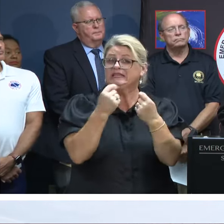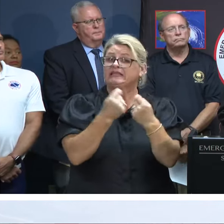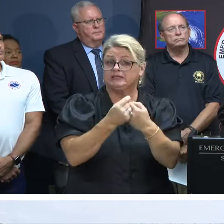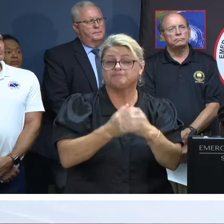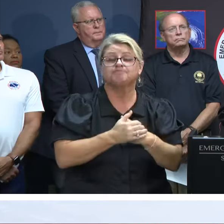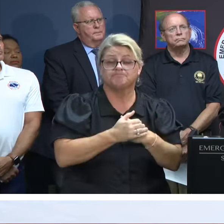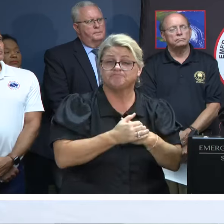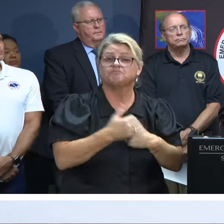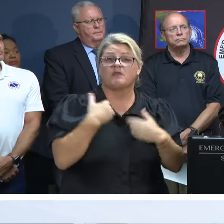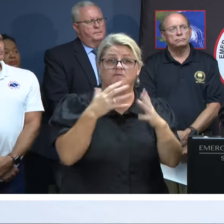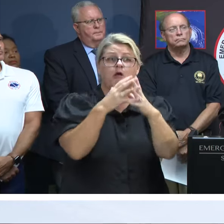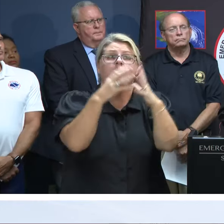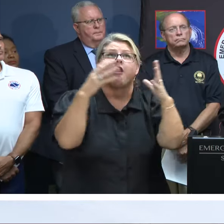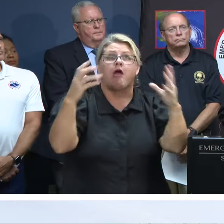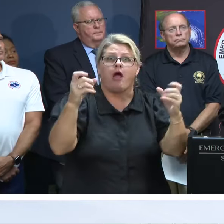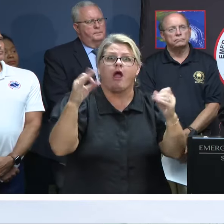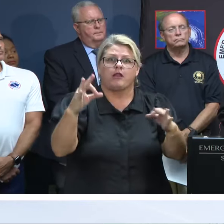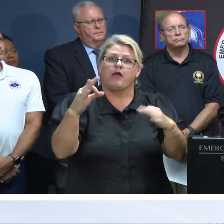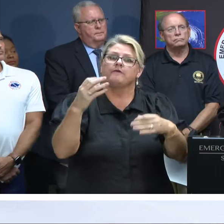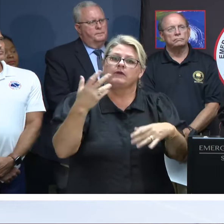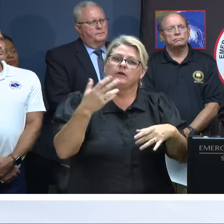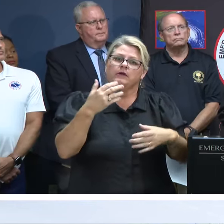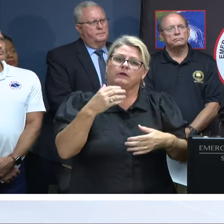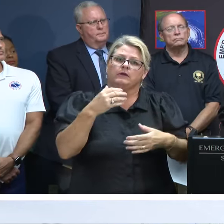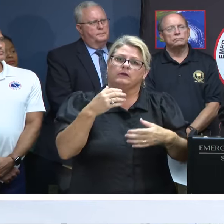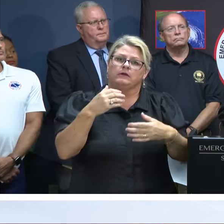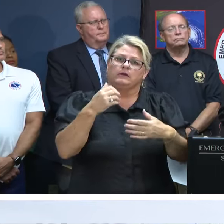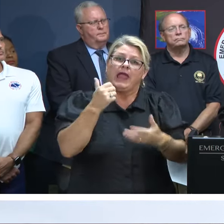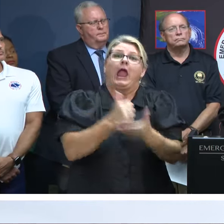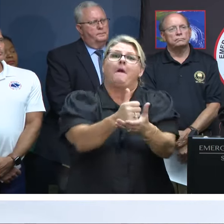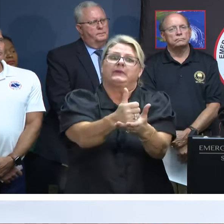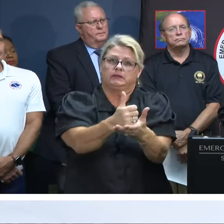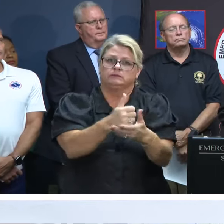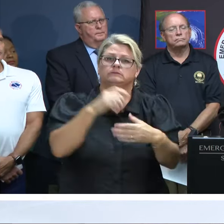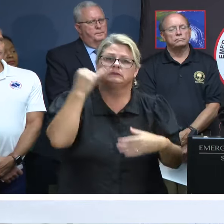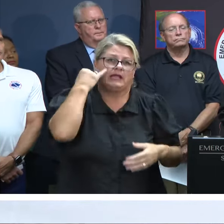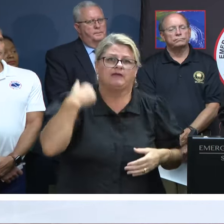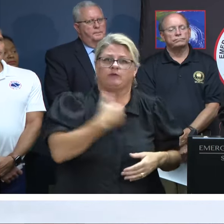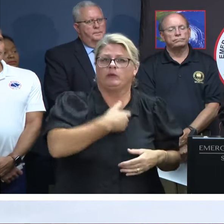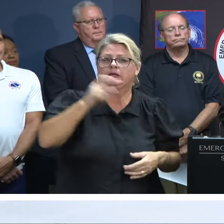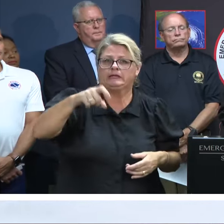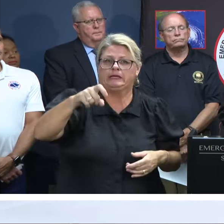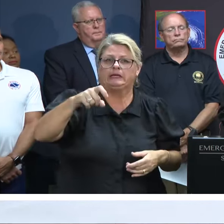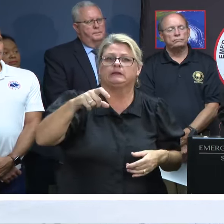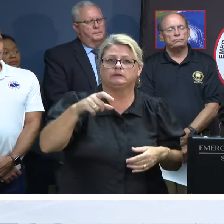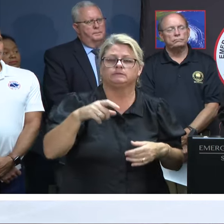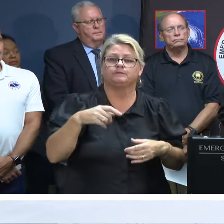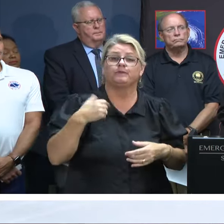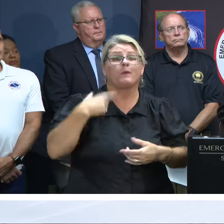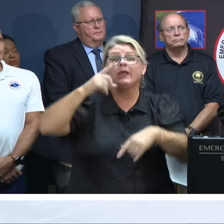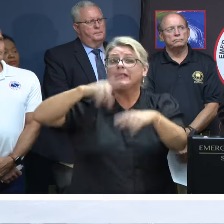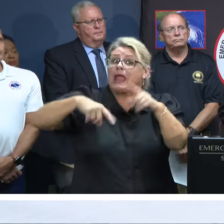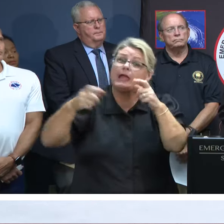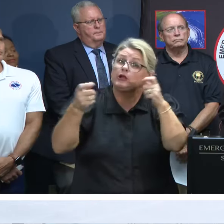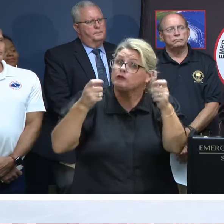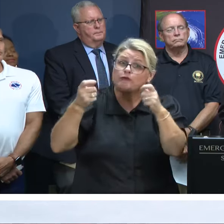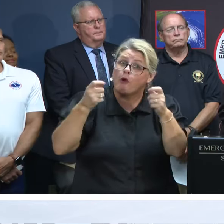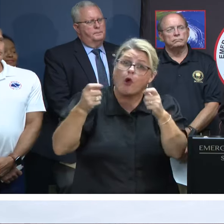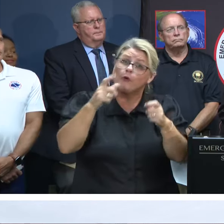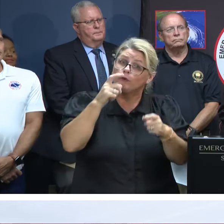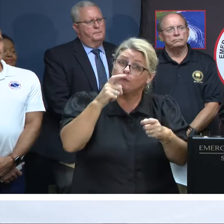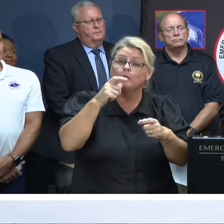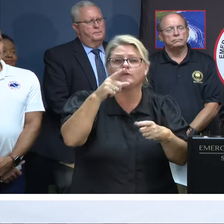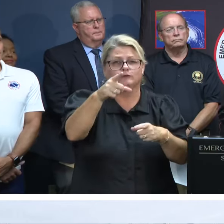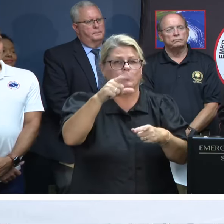of firepower we can bring to this situation. What we can't control is people not paying attention